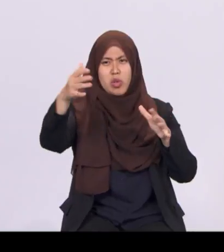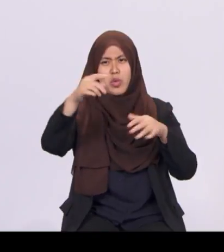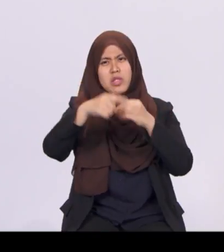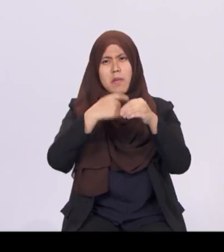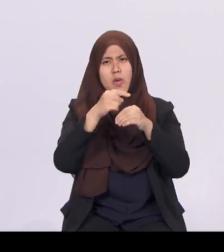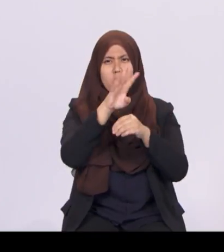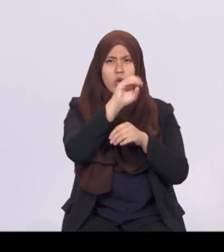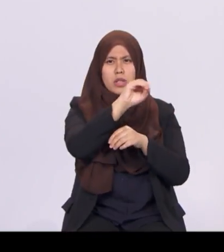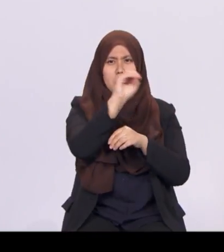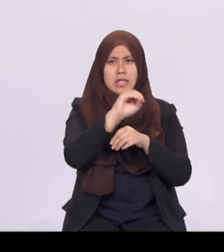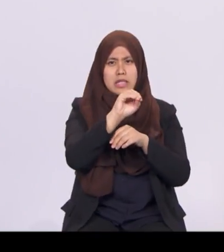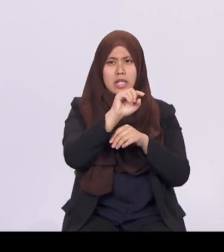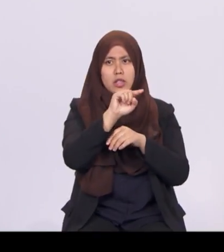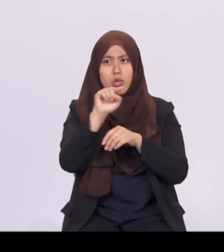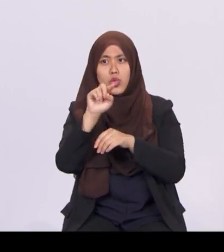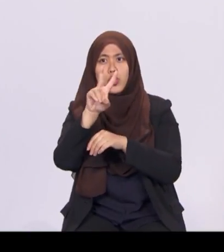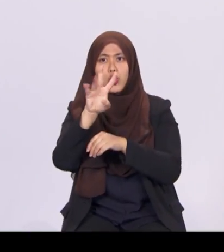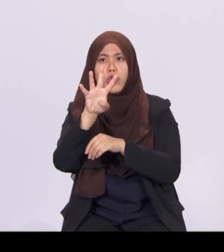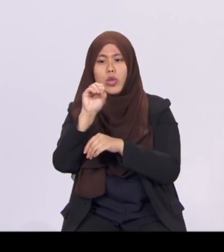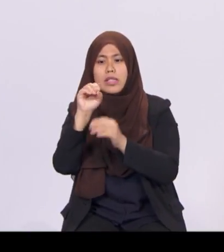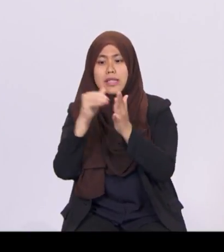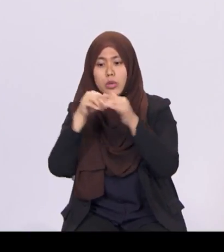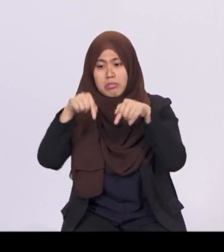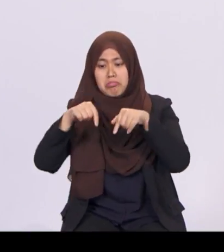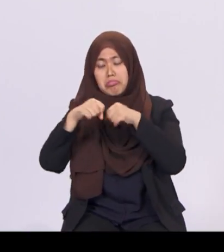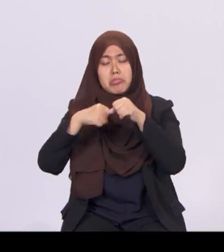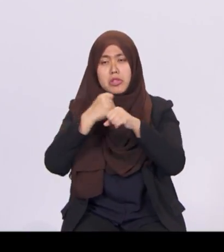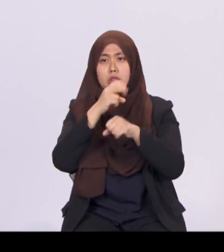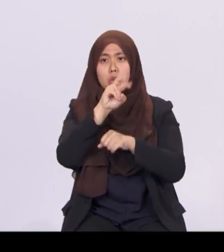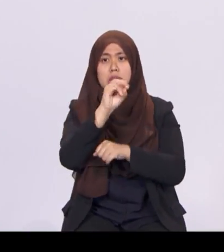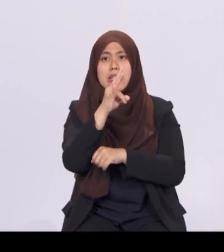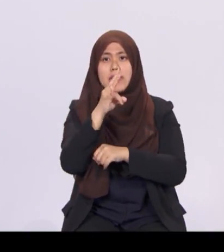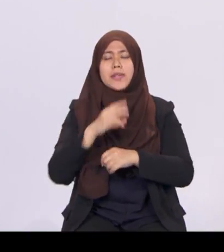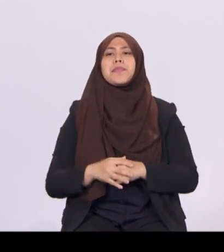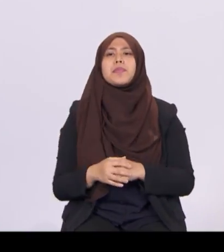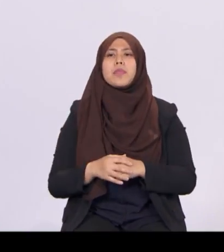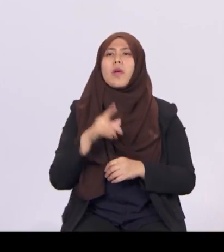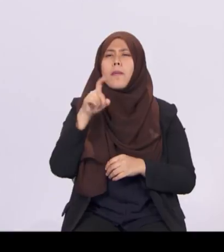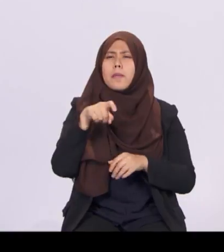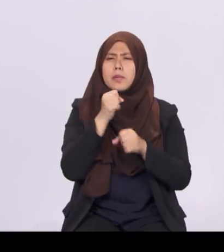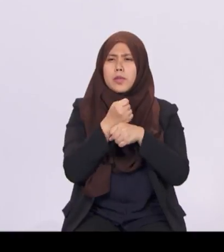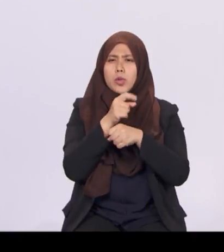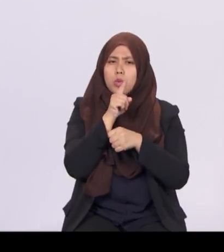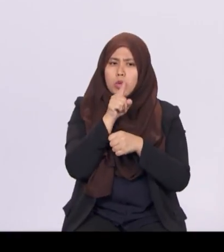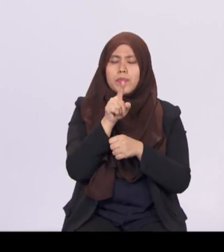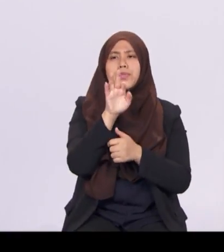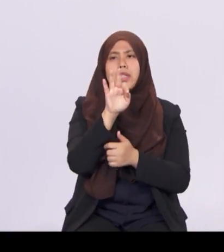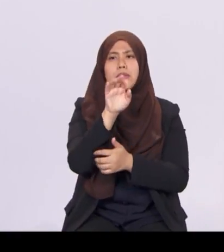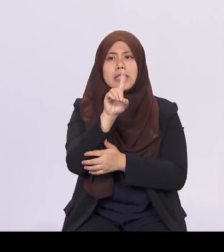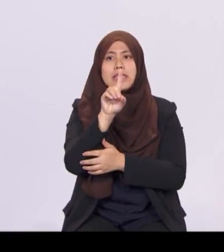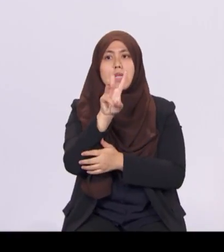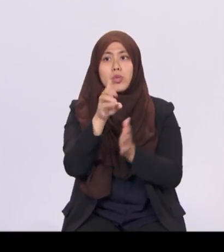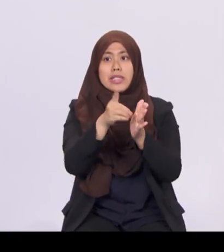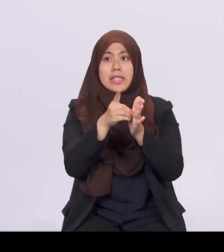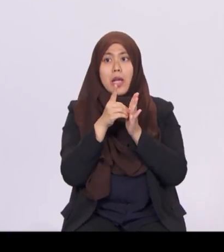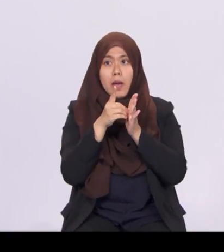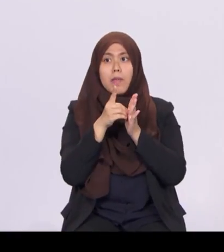,000 in 2017. We must ensure that FDW demand is commensurate with need